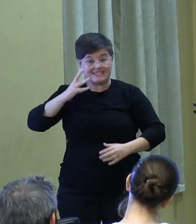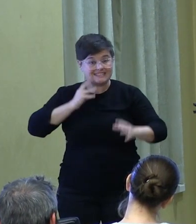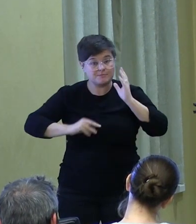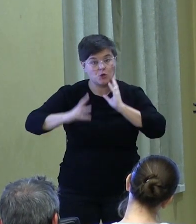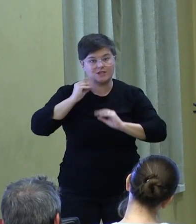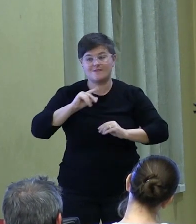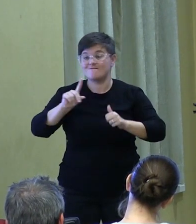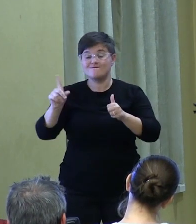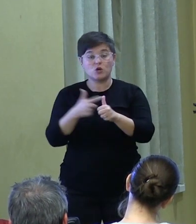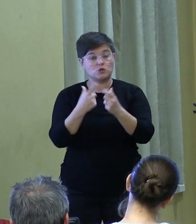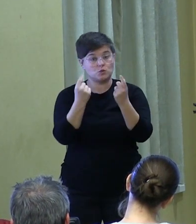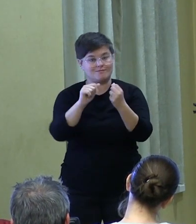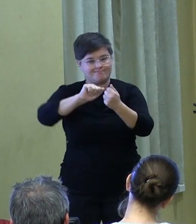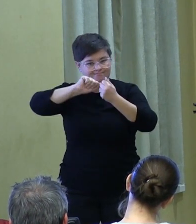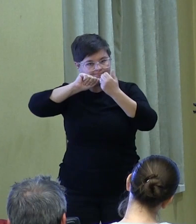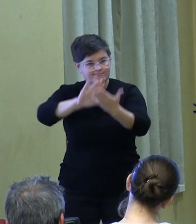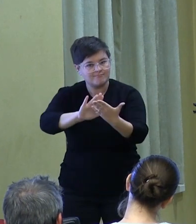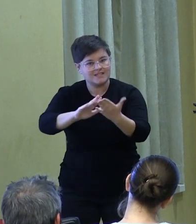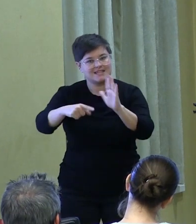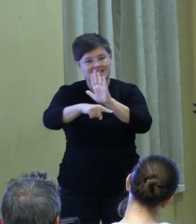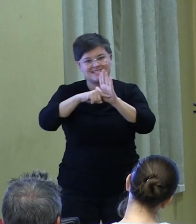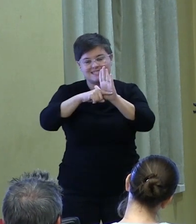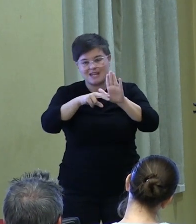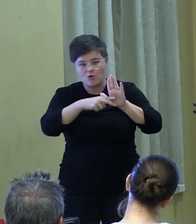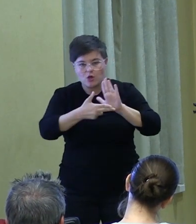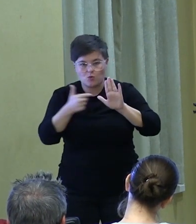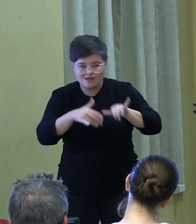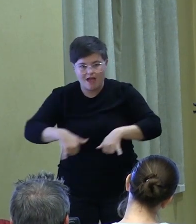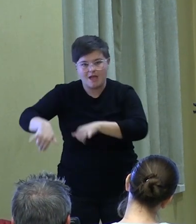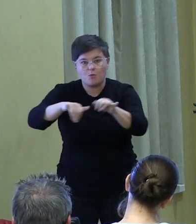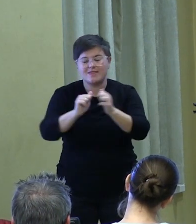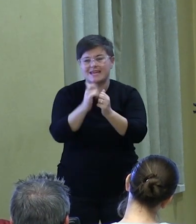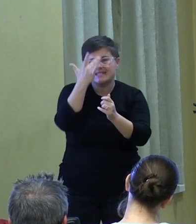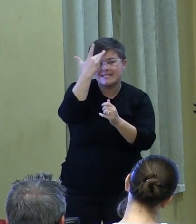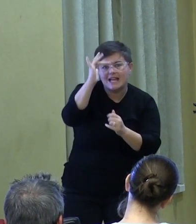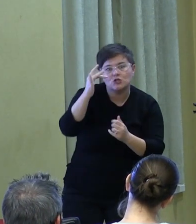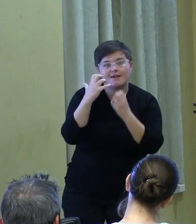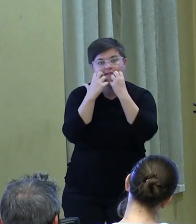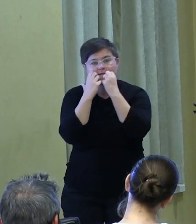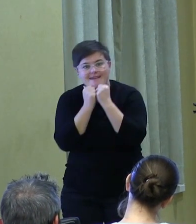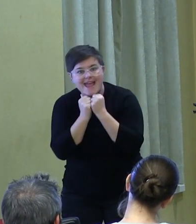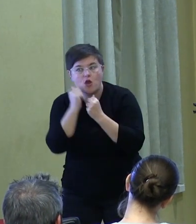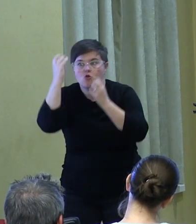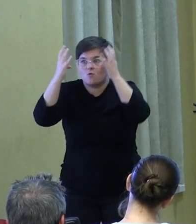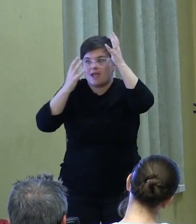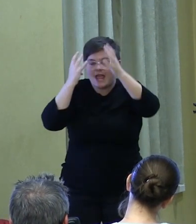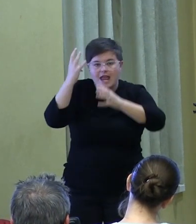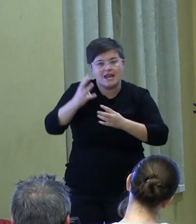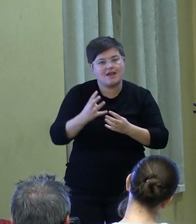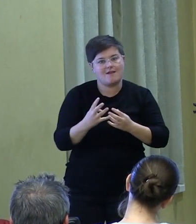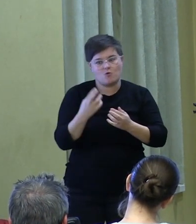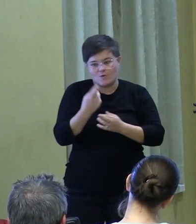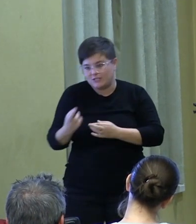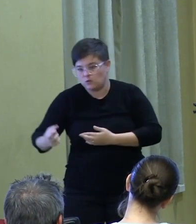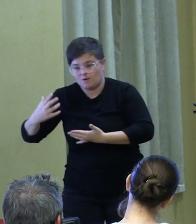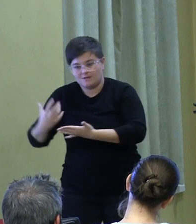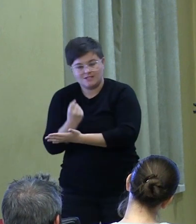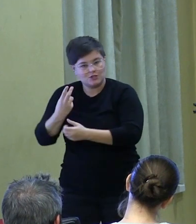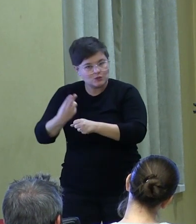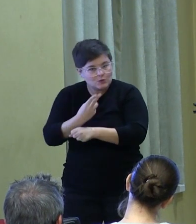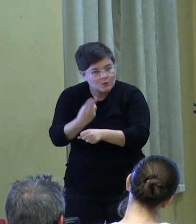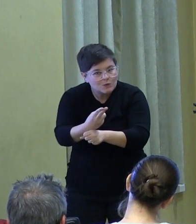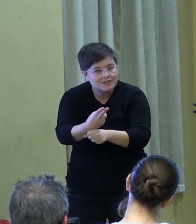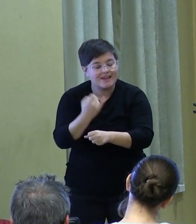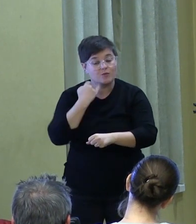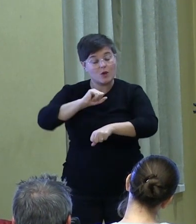stereotypes with examples of intelligence and care and creativity and resourcefulness and more. And when we do this sort of